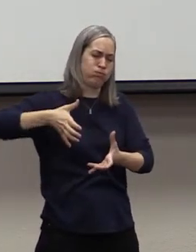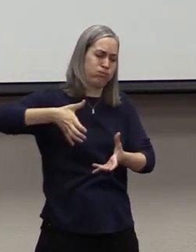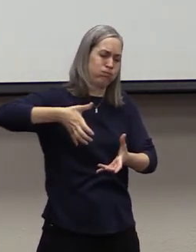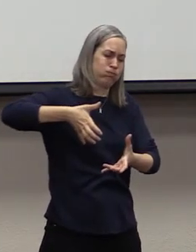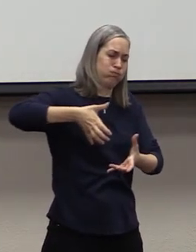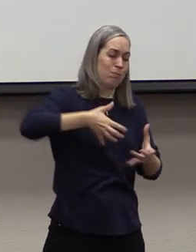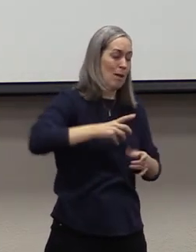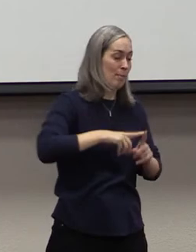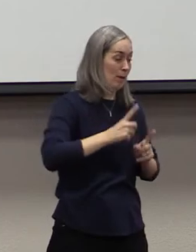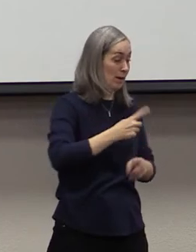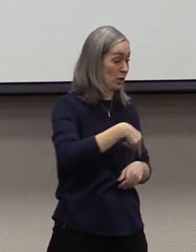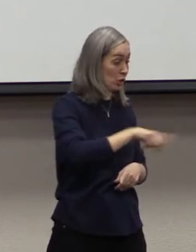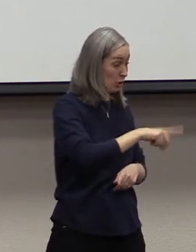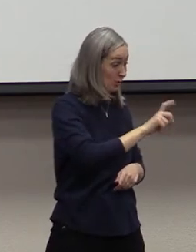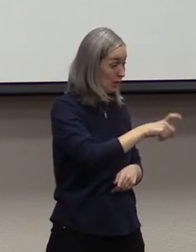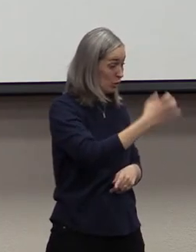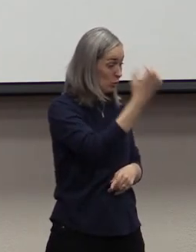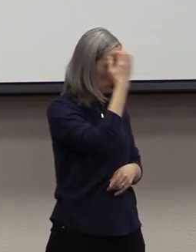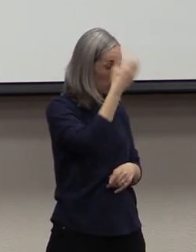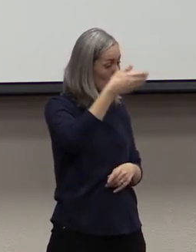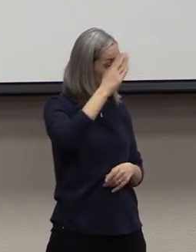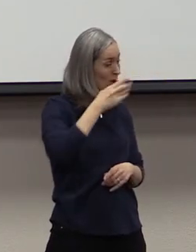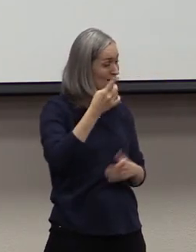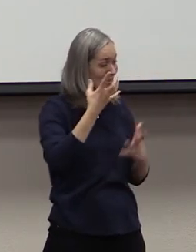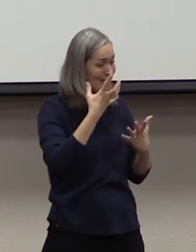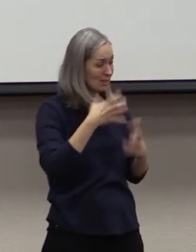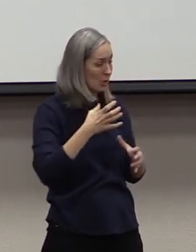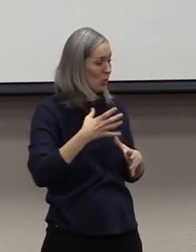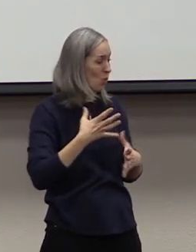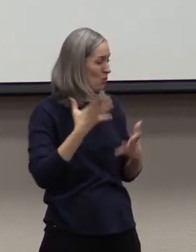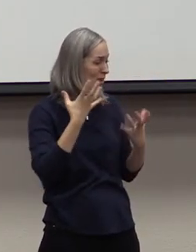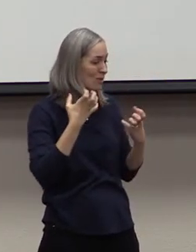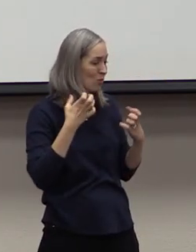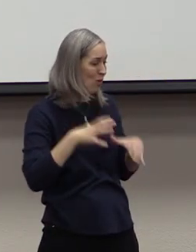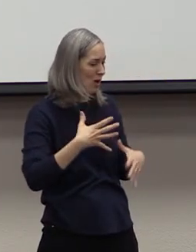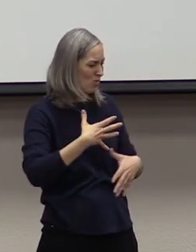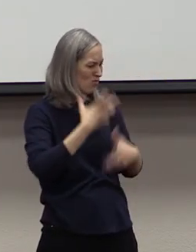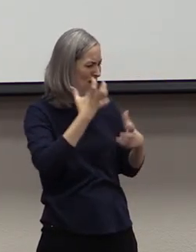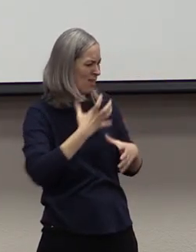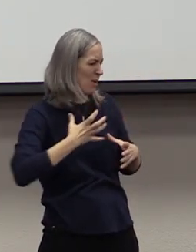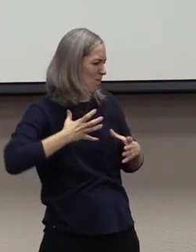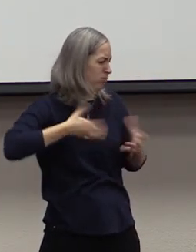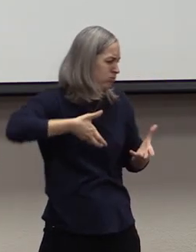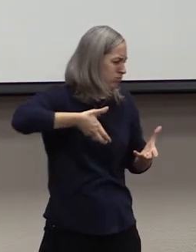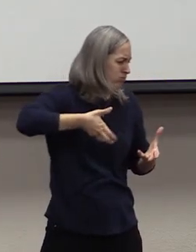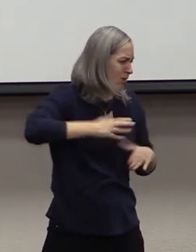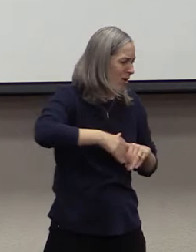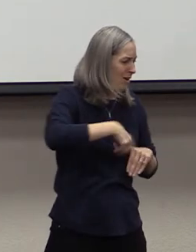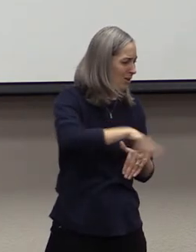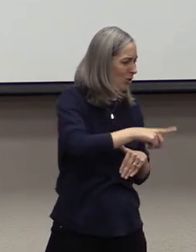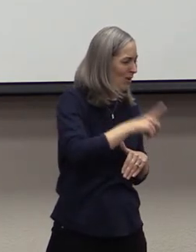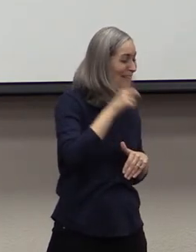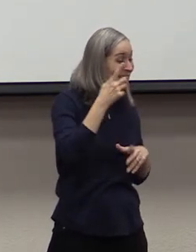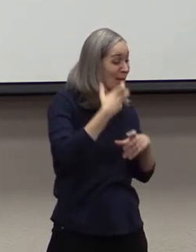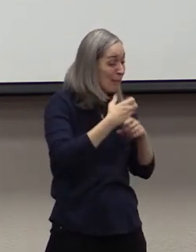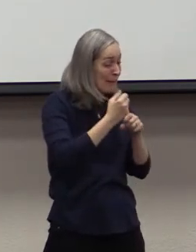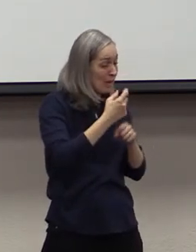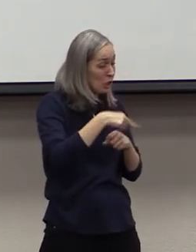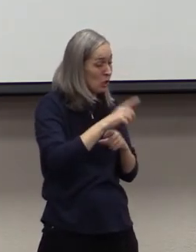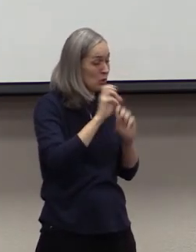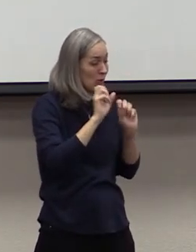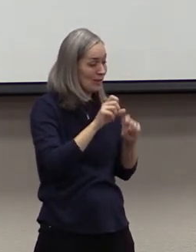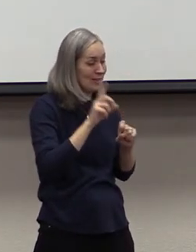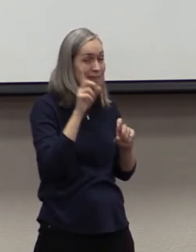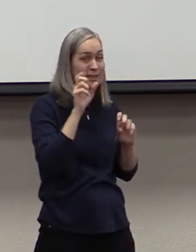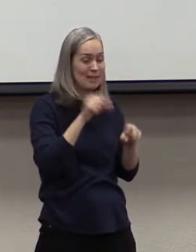But you must know that God does not desire to pour that wrath out on you. God created you just so that He could pour His